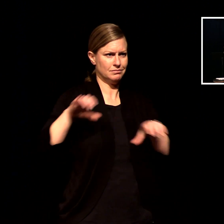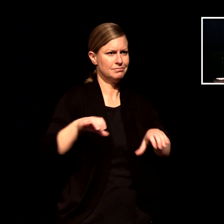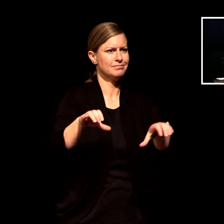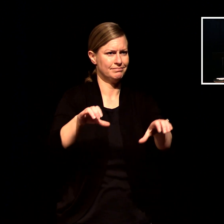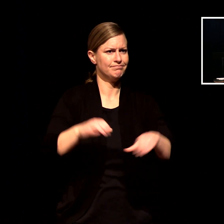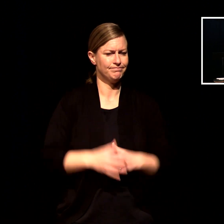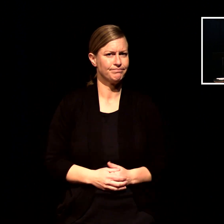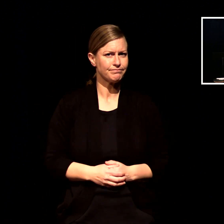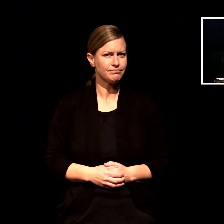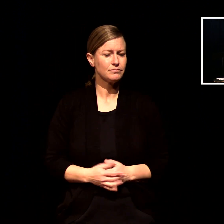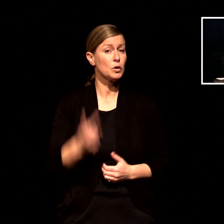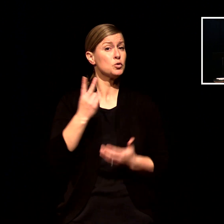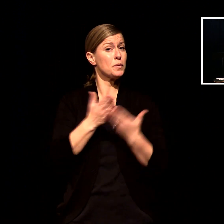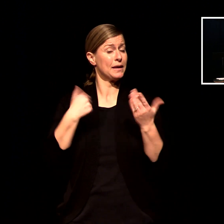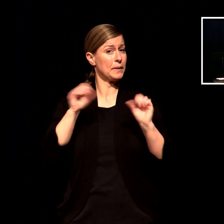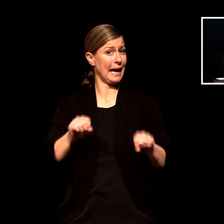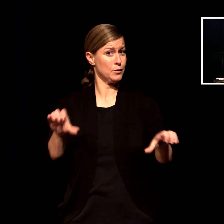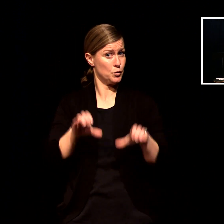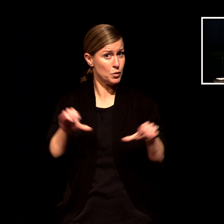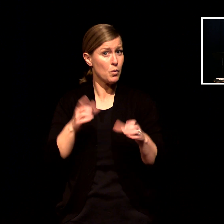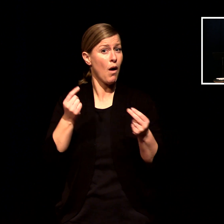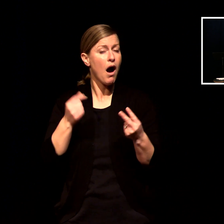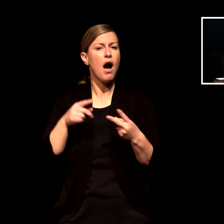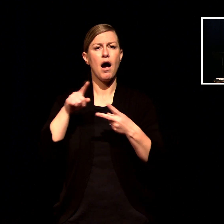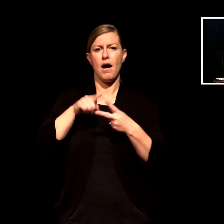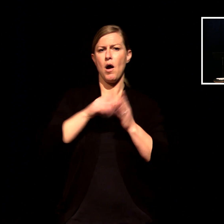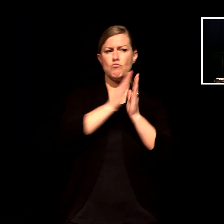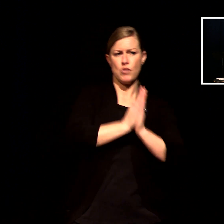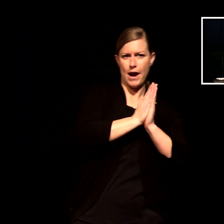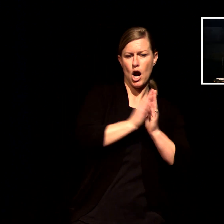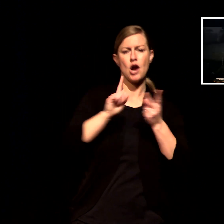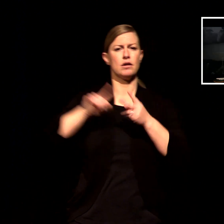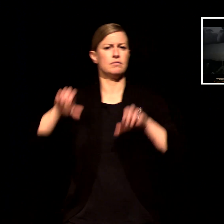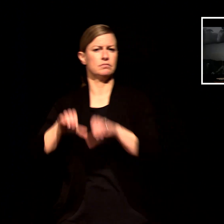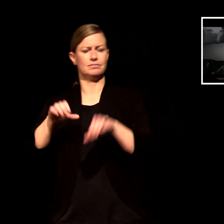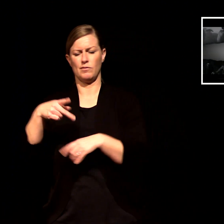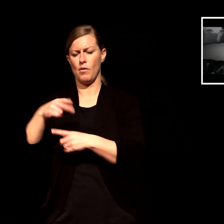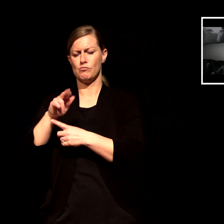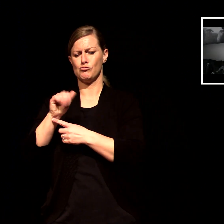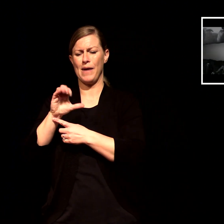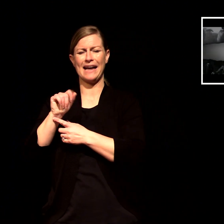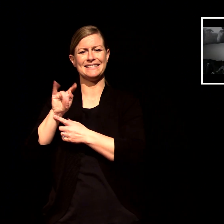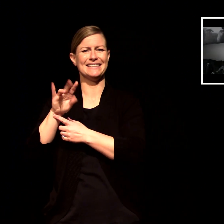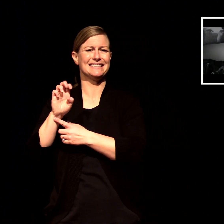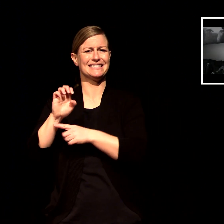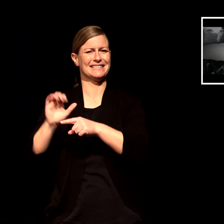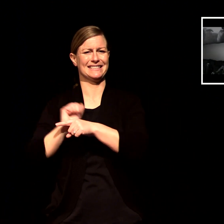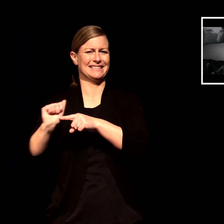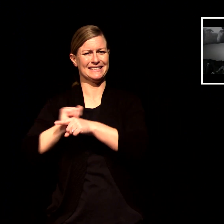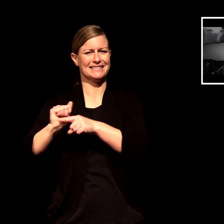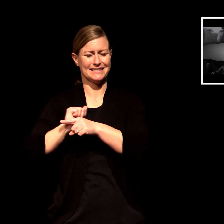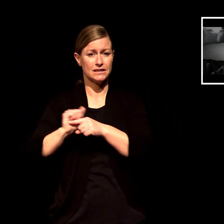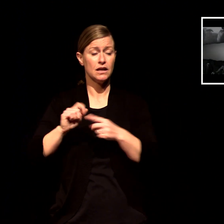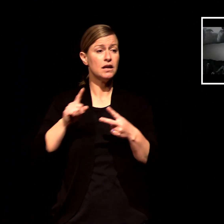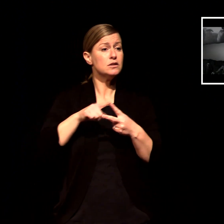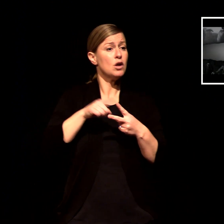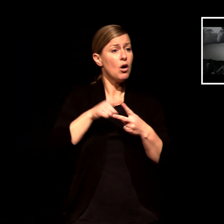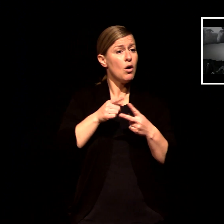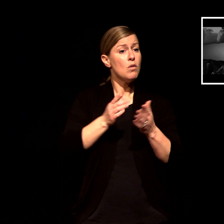is prayer and the second is practice the first thing jesus talks about is prayer these verses are a call to action and